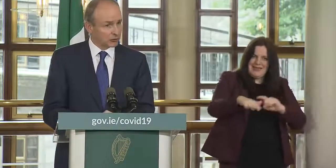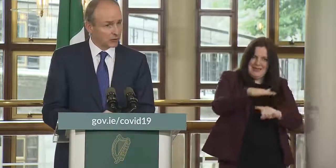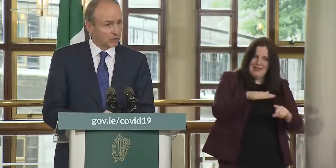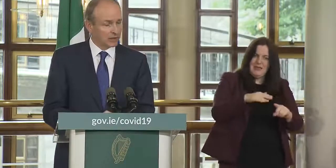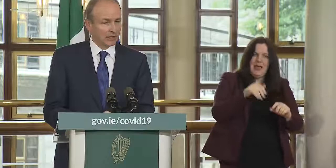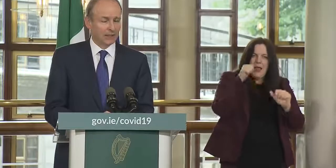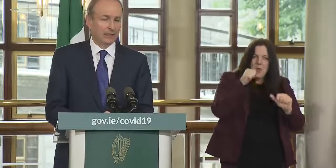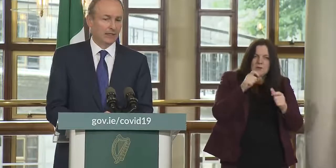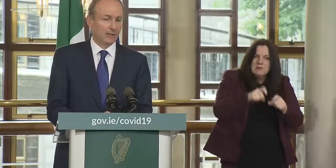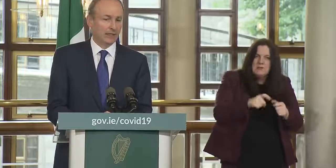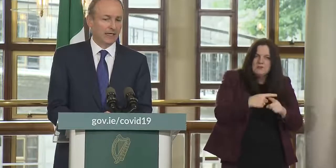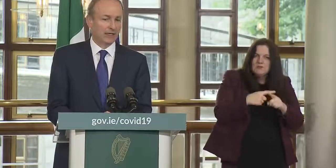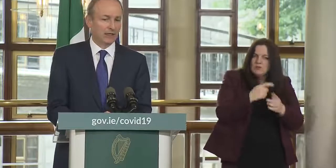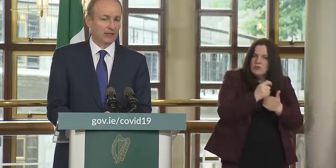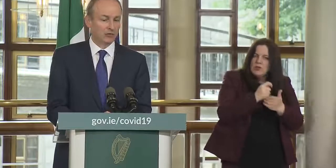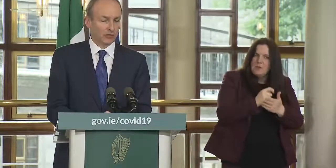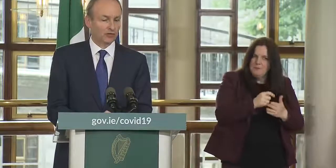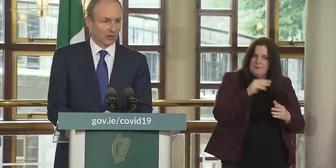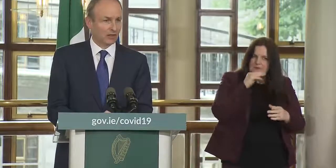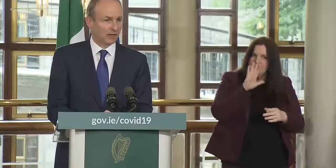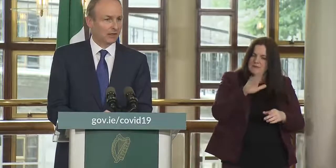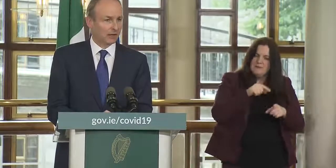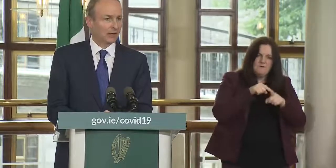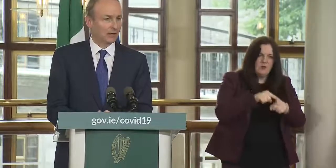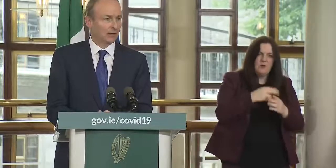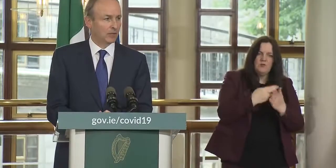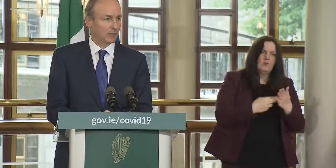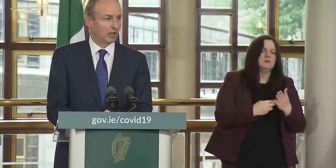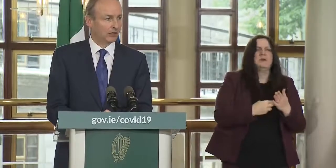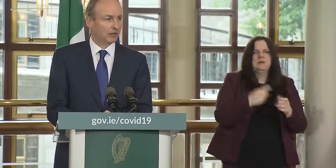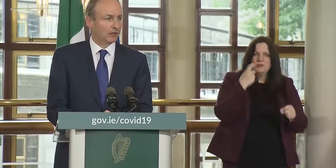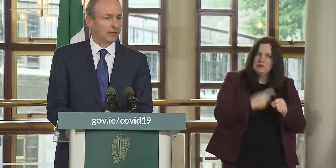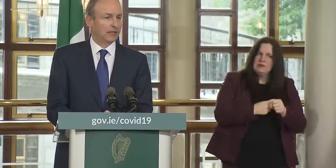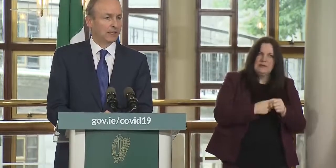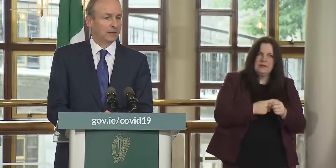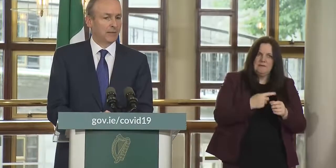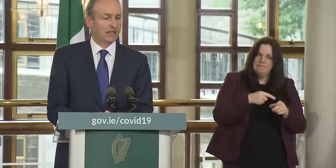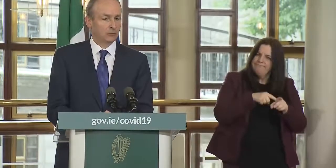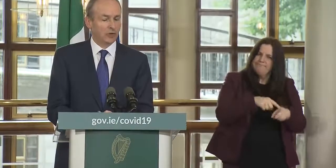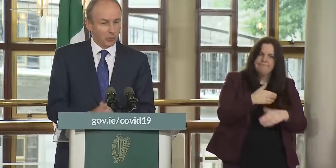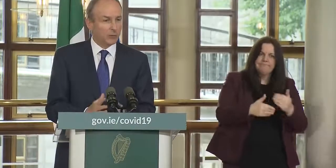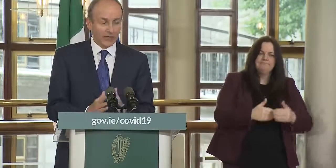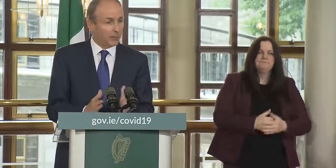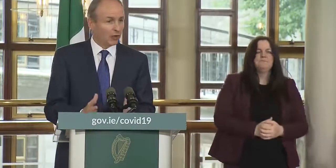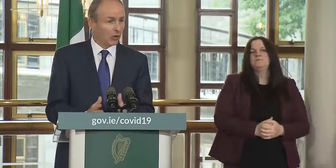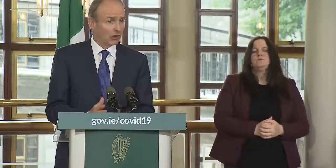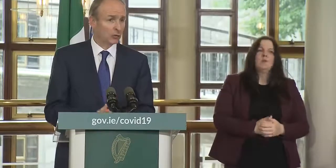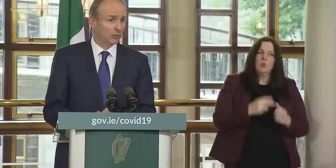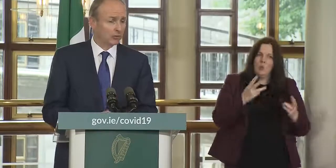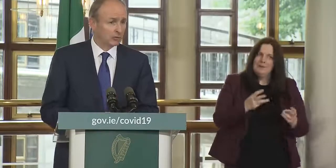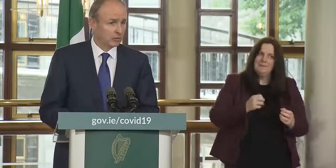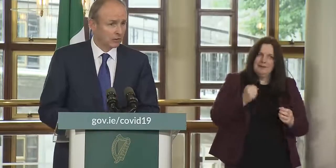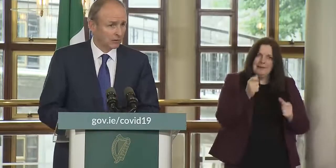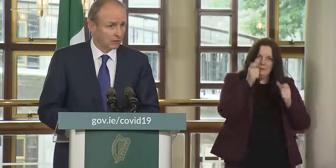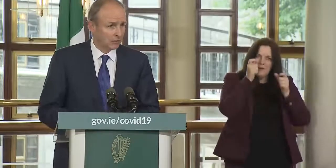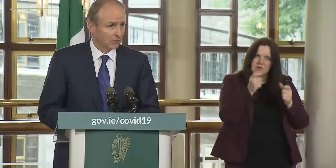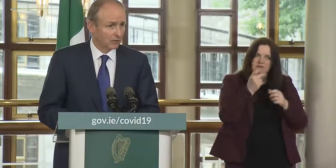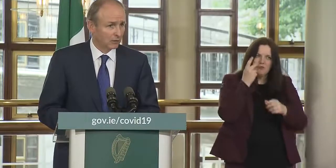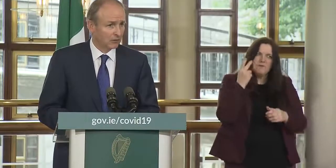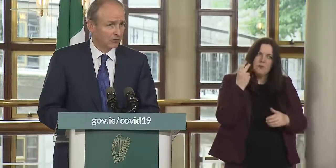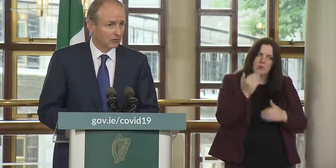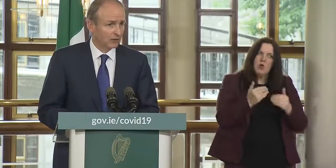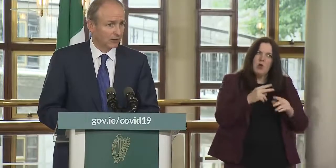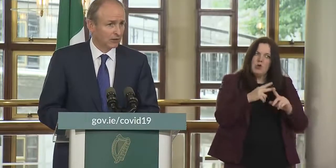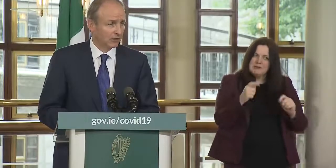are adhered to and that it's very strictly um applied and we will be keeping it all on the review until